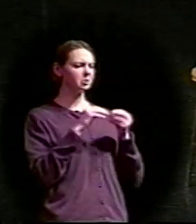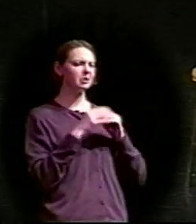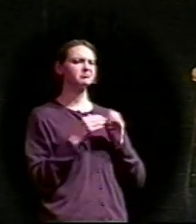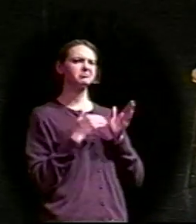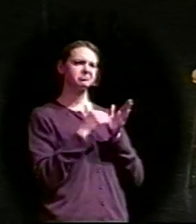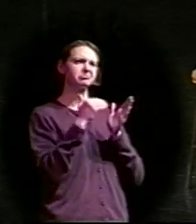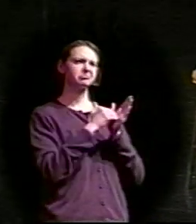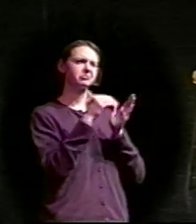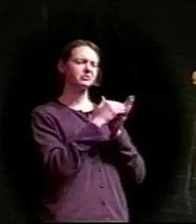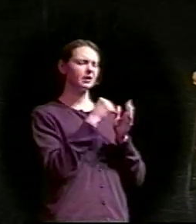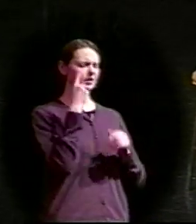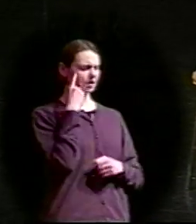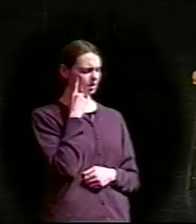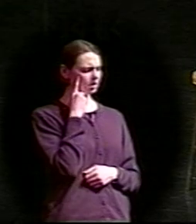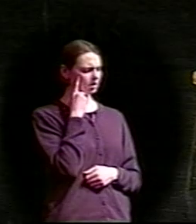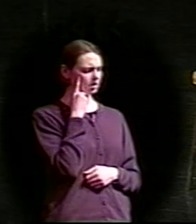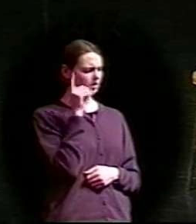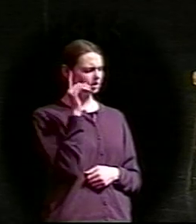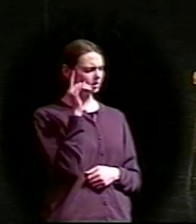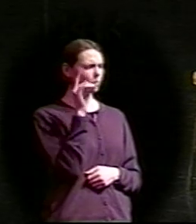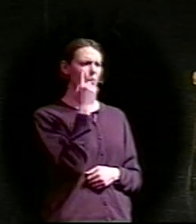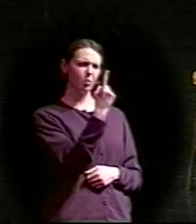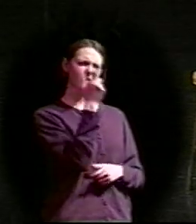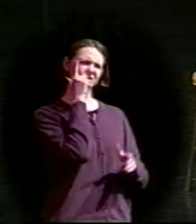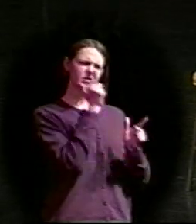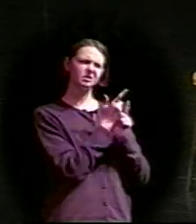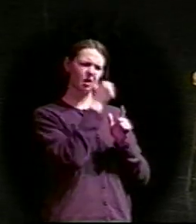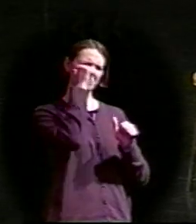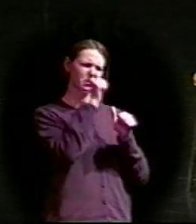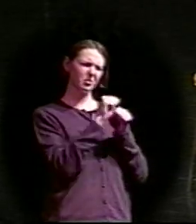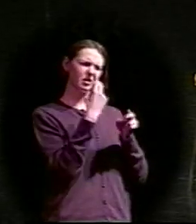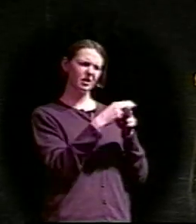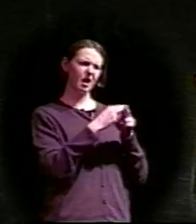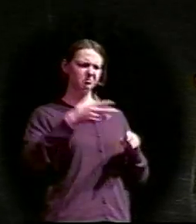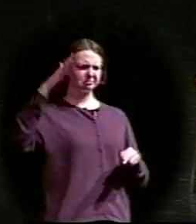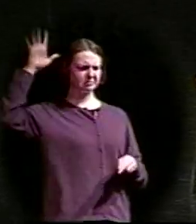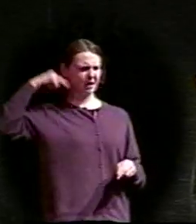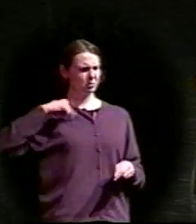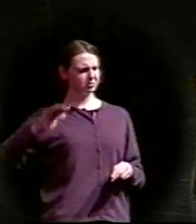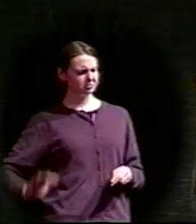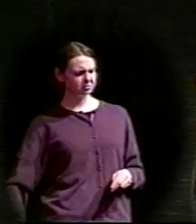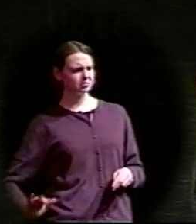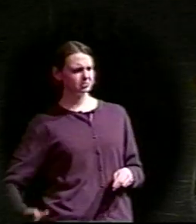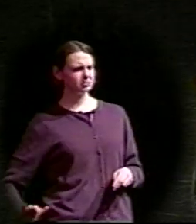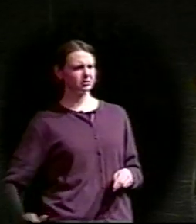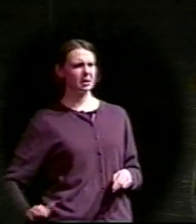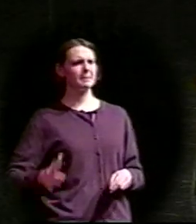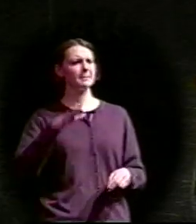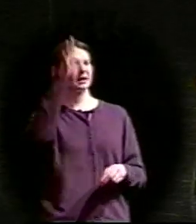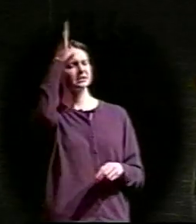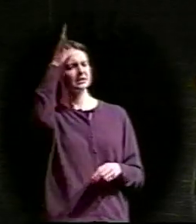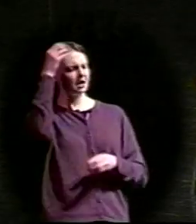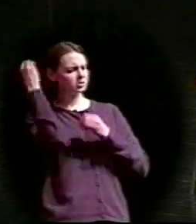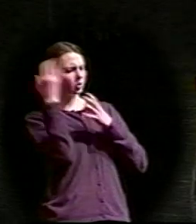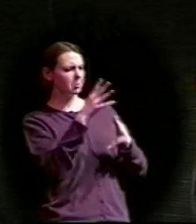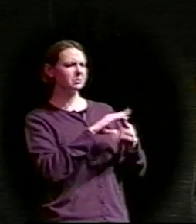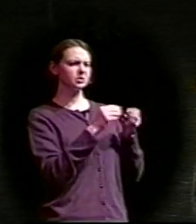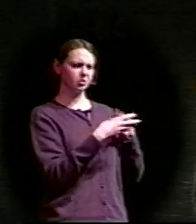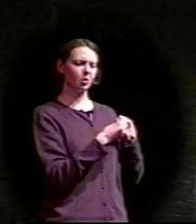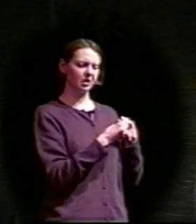before. Because when I was a really little girl, my dad had told me a story about a little girl. And because I was a little girl, and it was about a little girl,